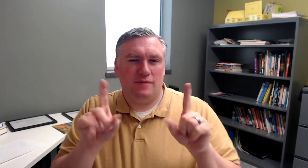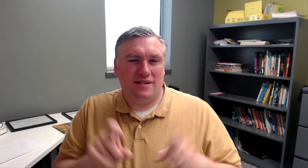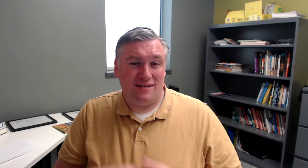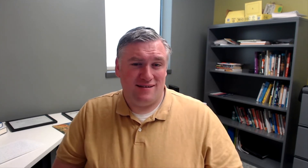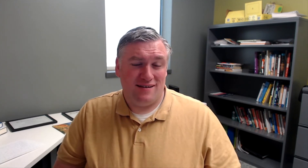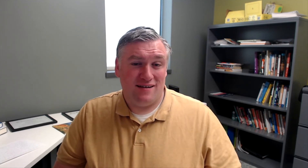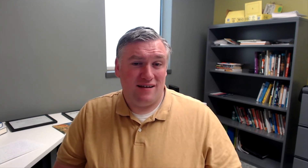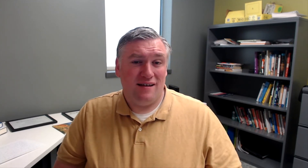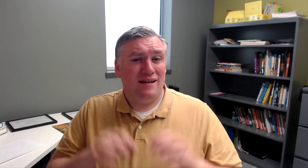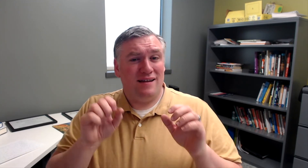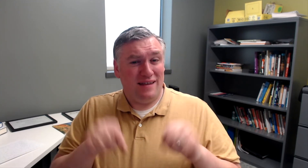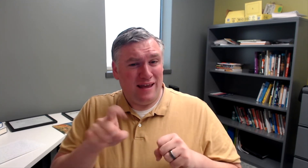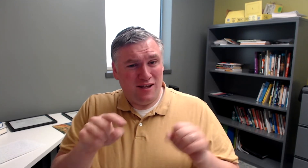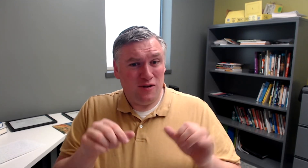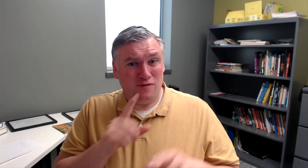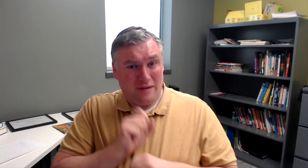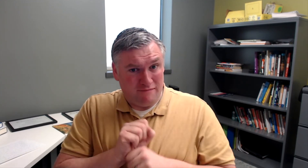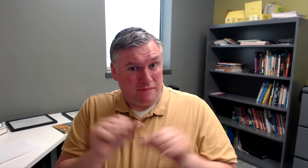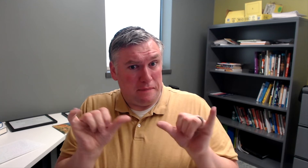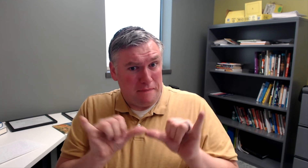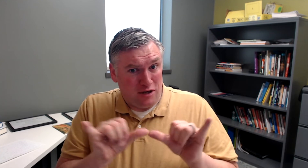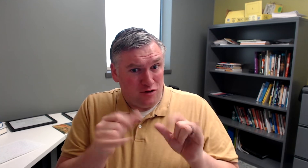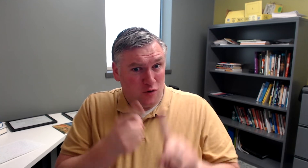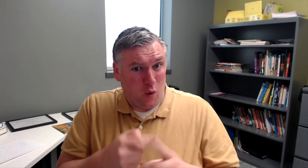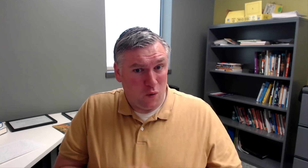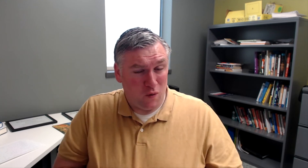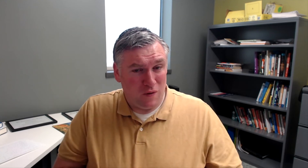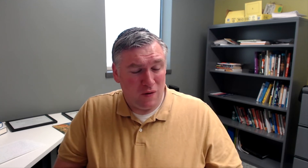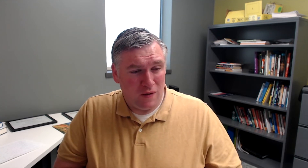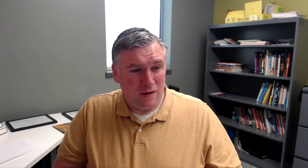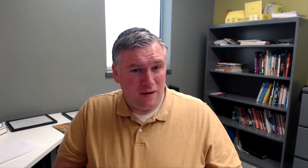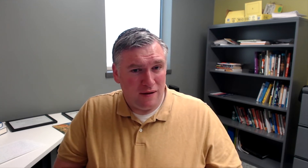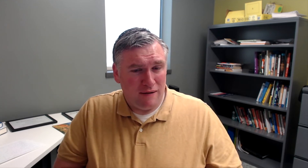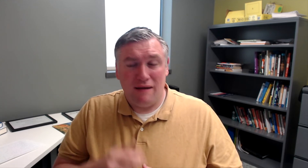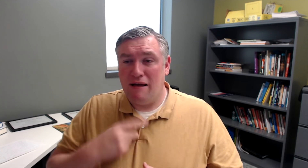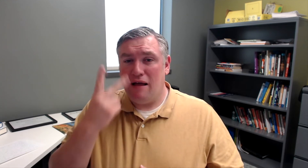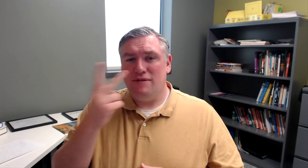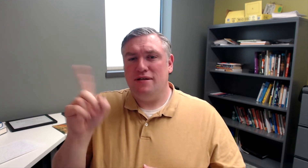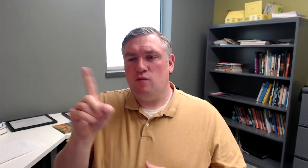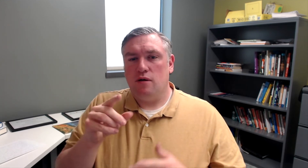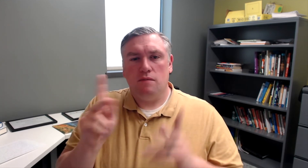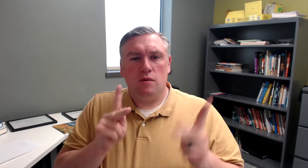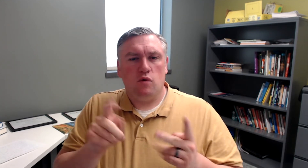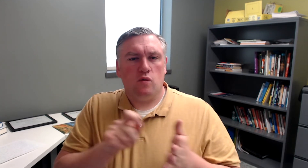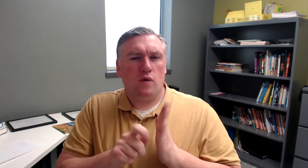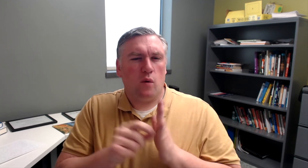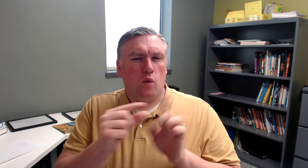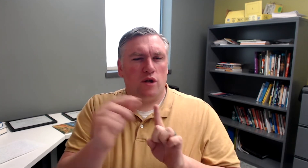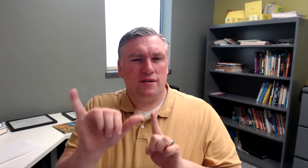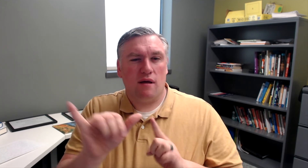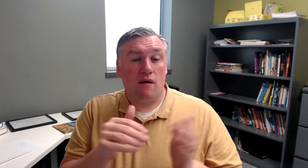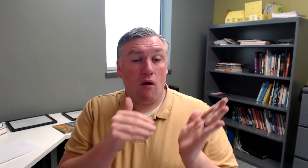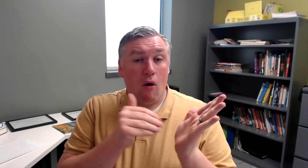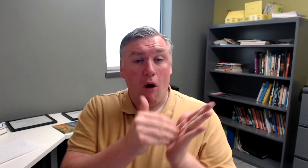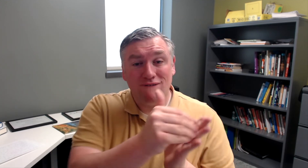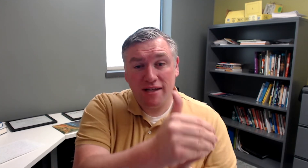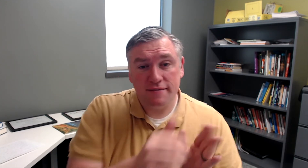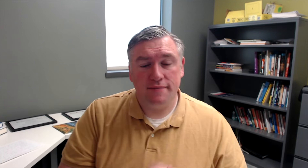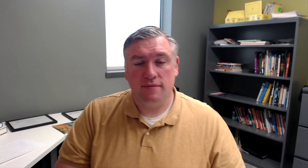right, last one, we've got the measurement test. Can you actually measure the goal? I've seen where people write words like often,